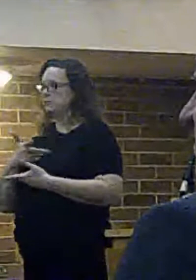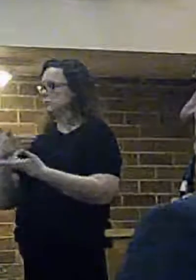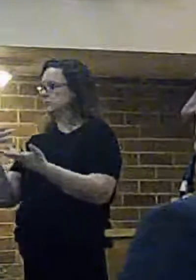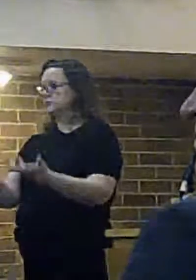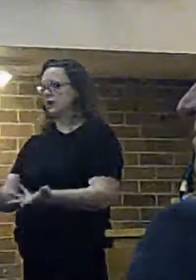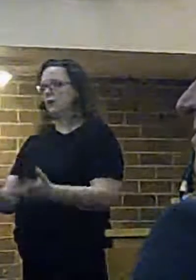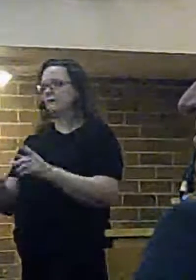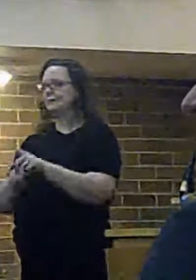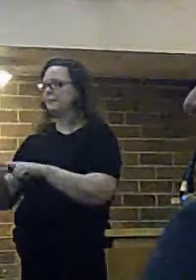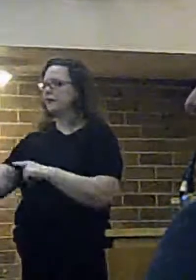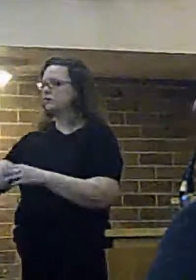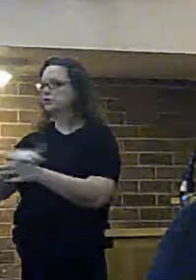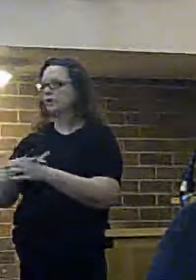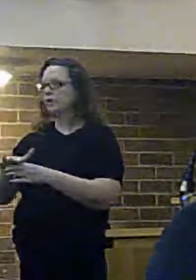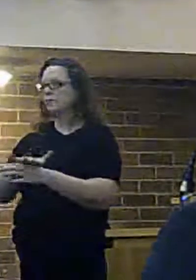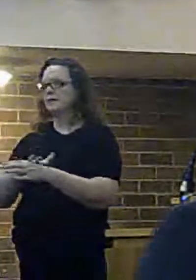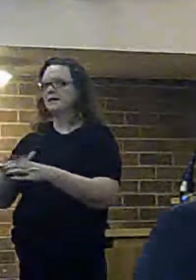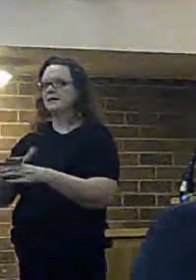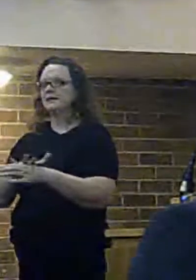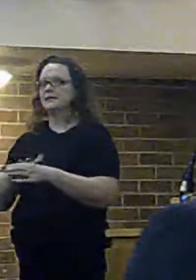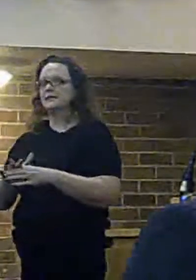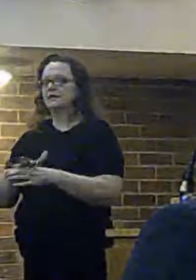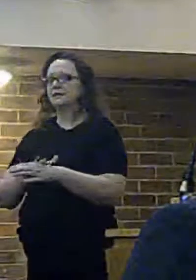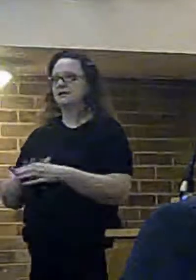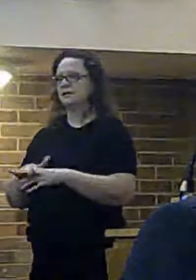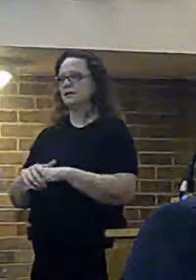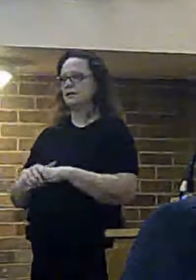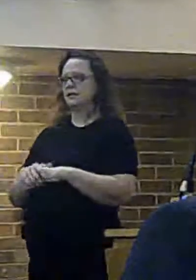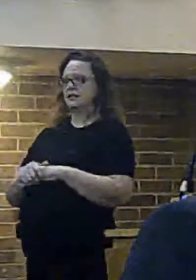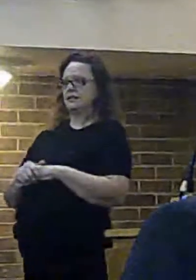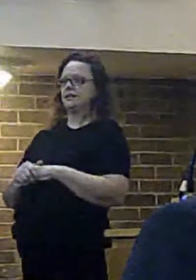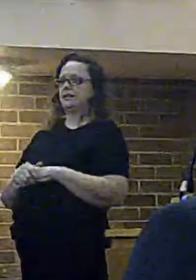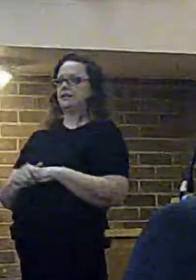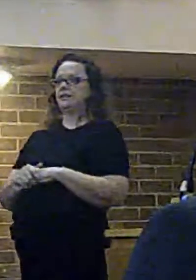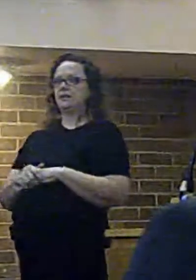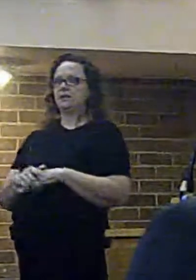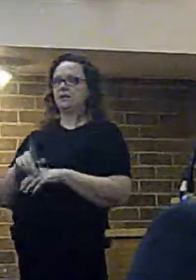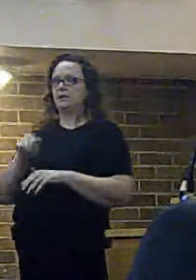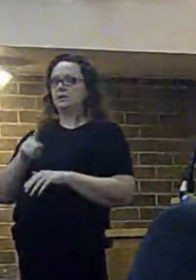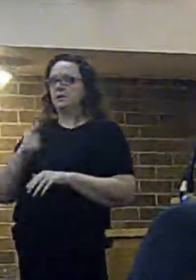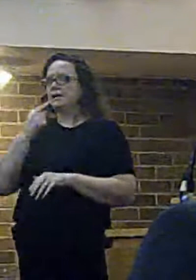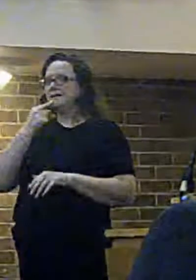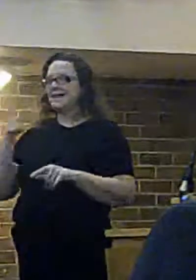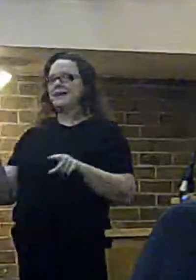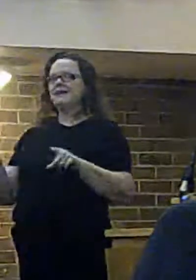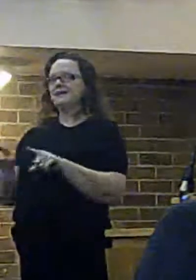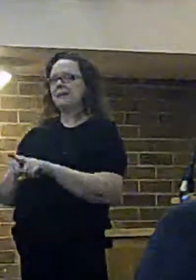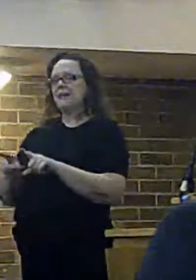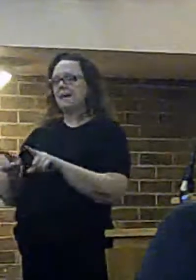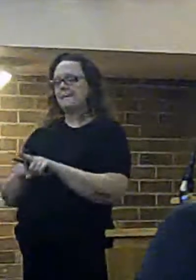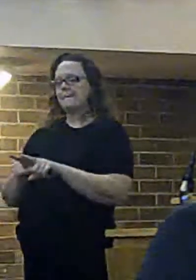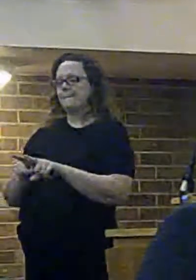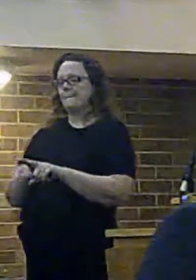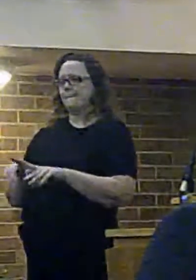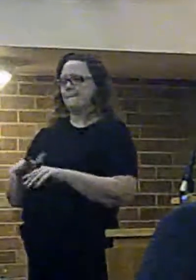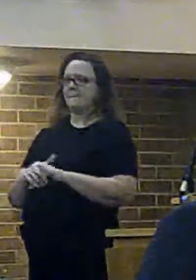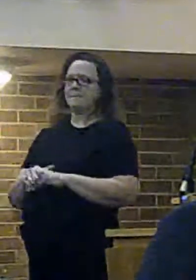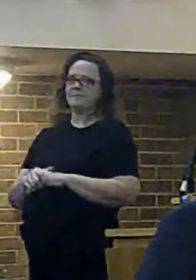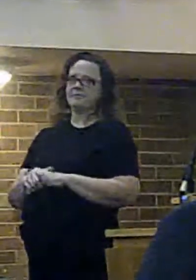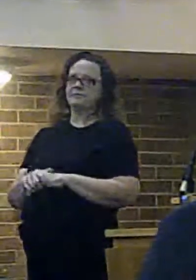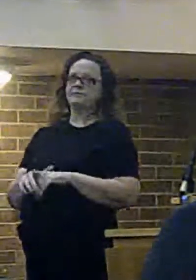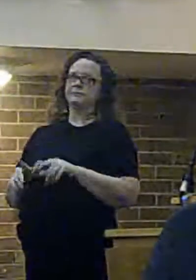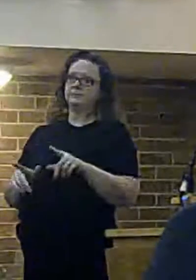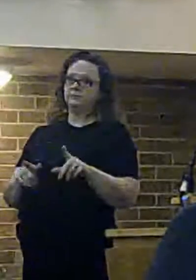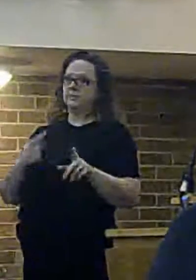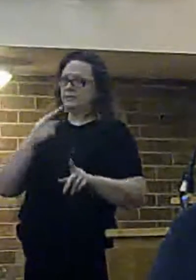circumstances you and i you and i are saying the same thing can i just come back on that what